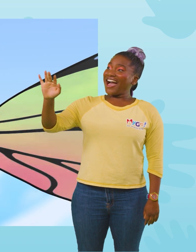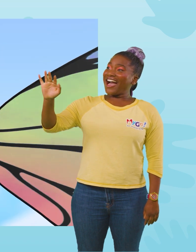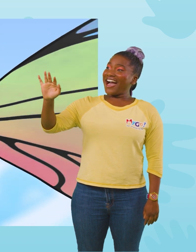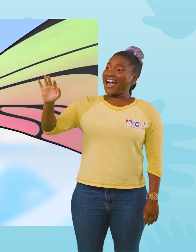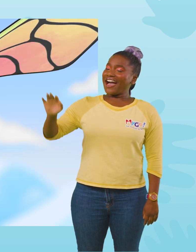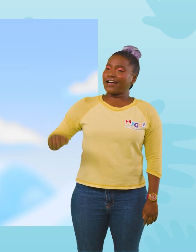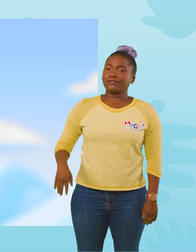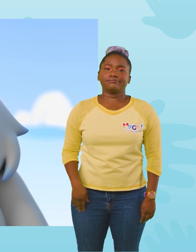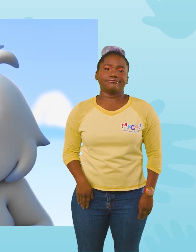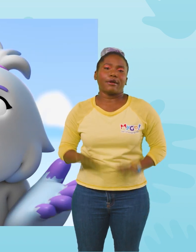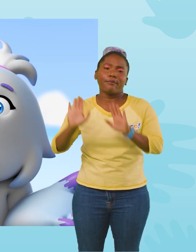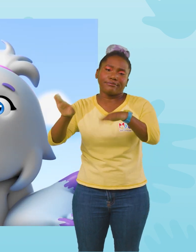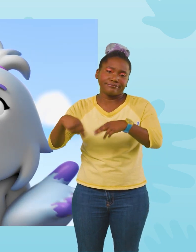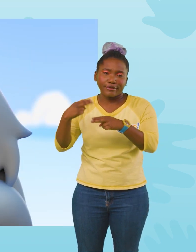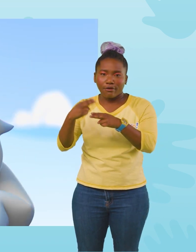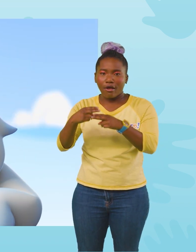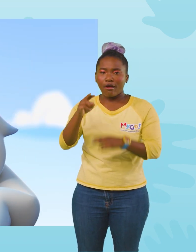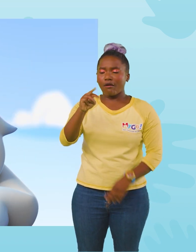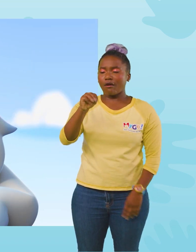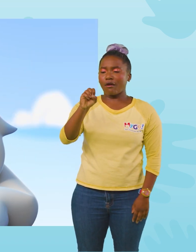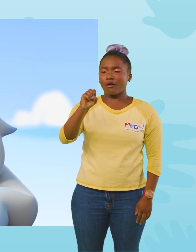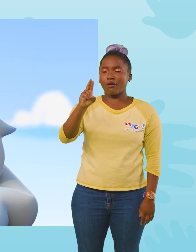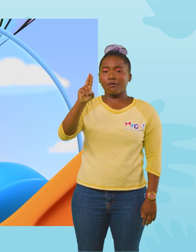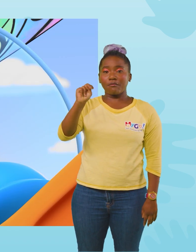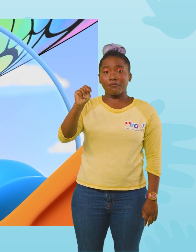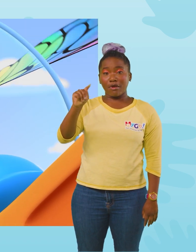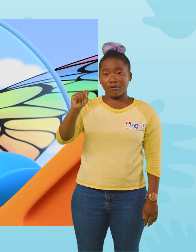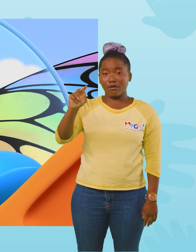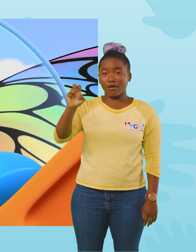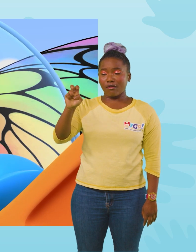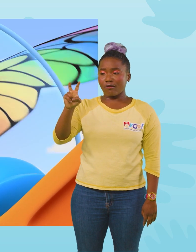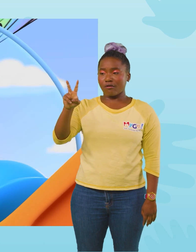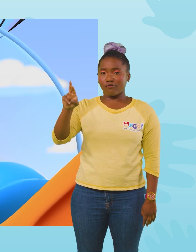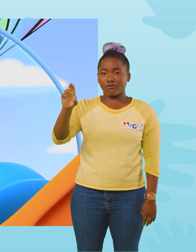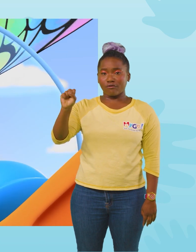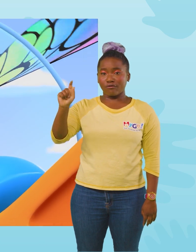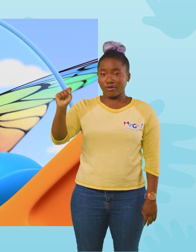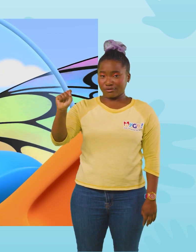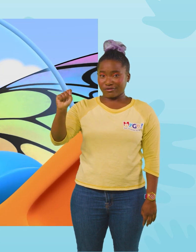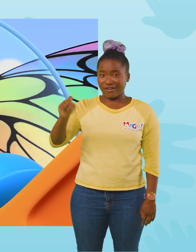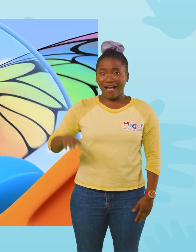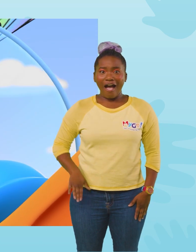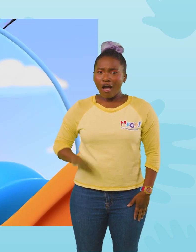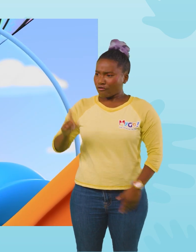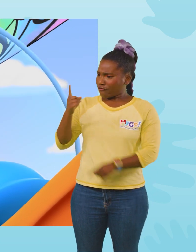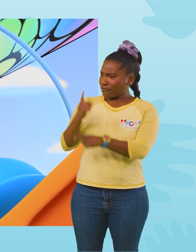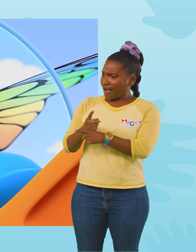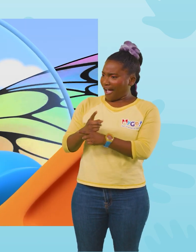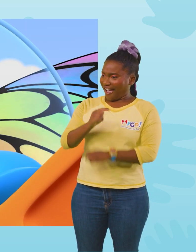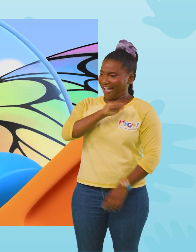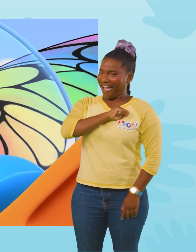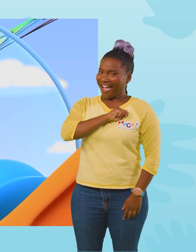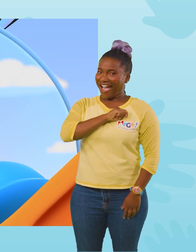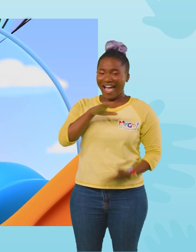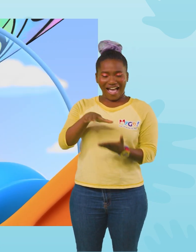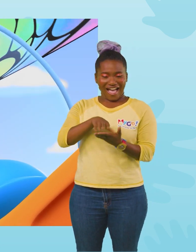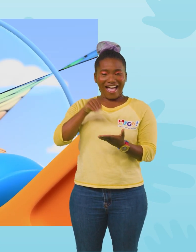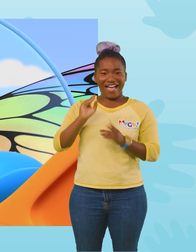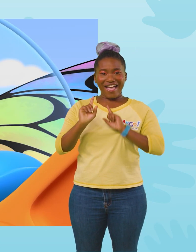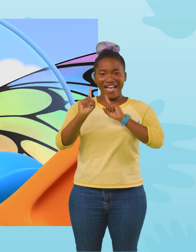Oh! You call it Mount Everest! You're right, Tabs! I have the answer to my question! What's the